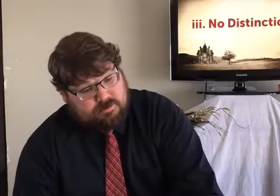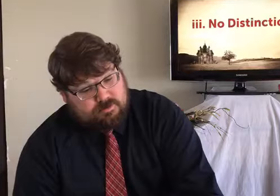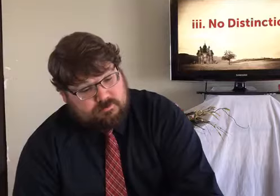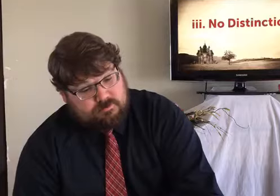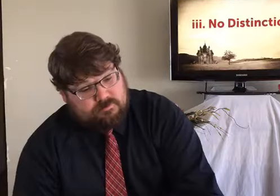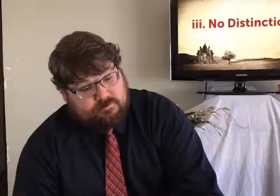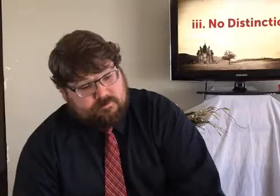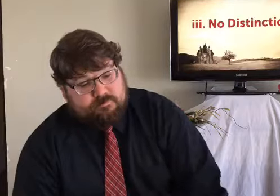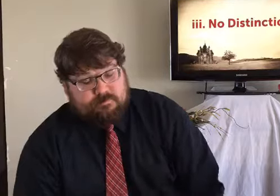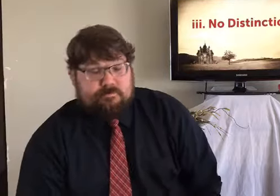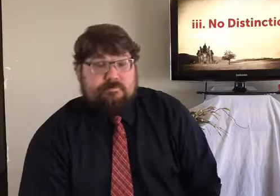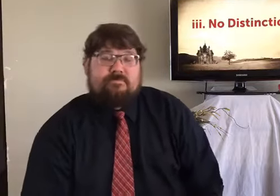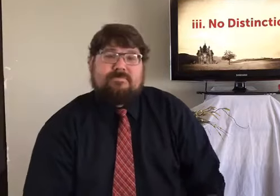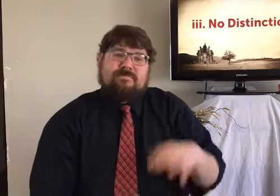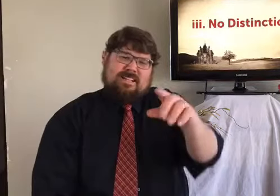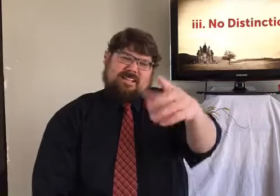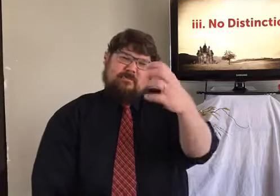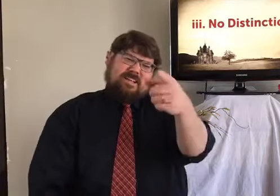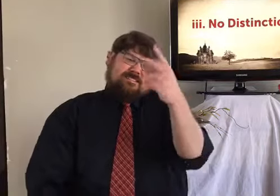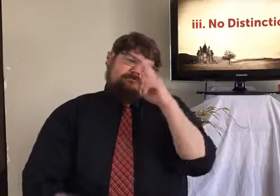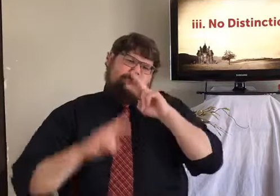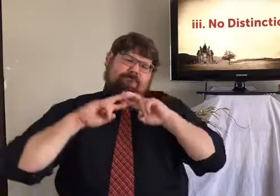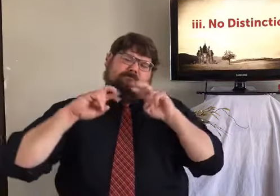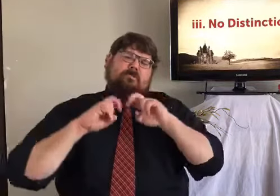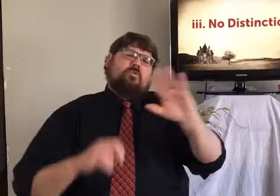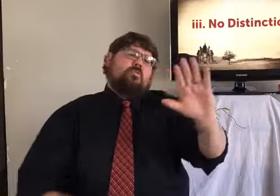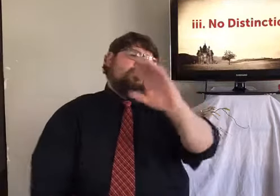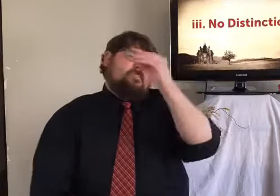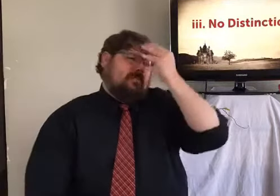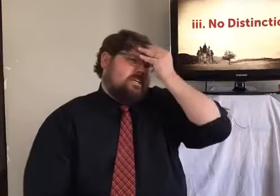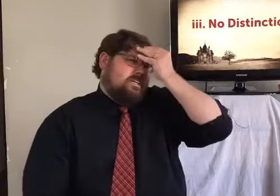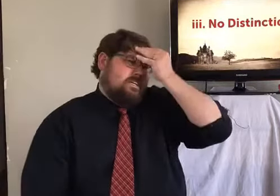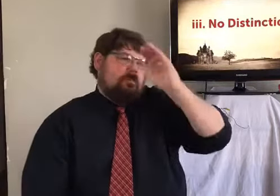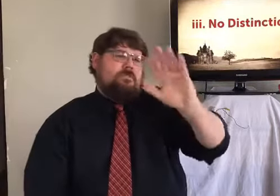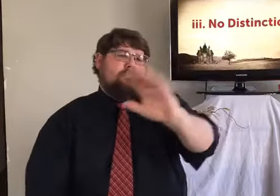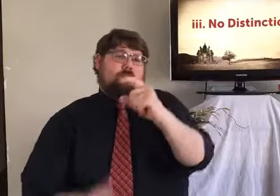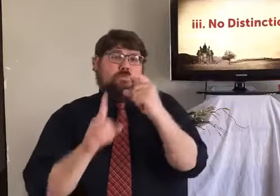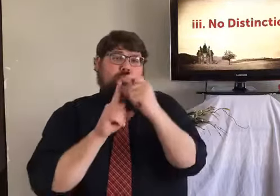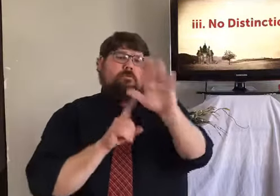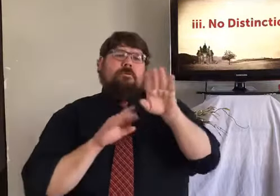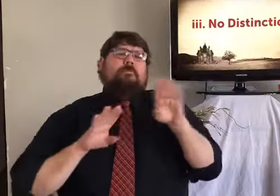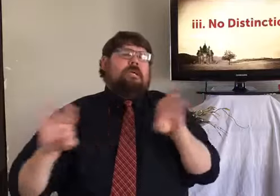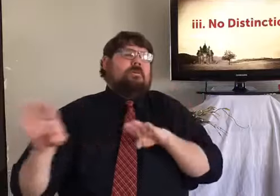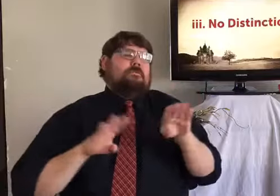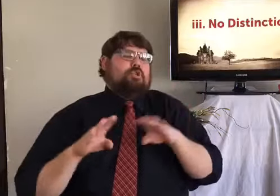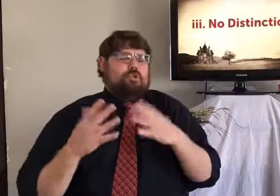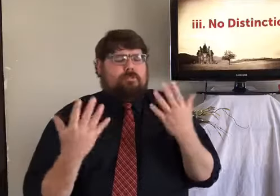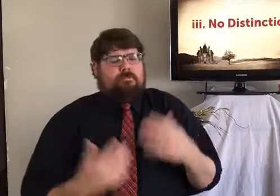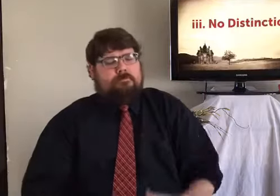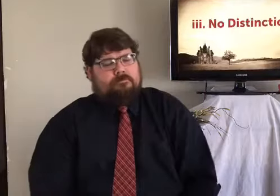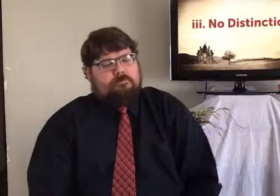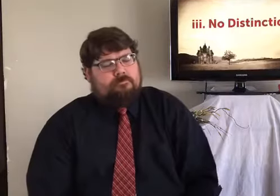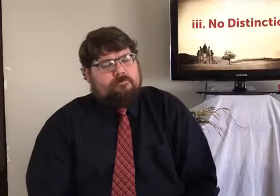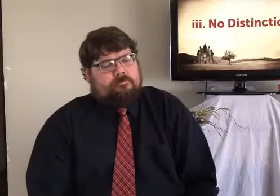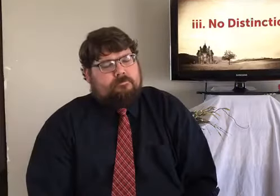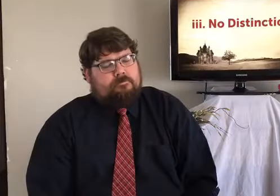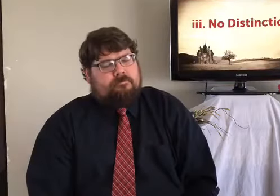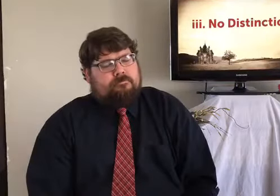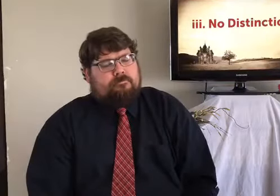difference between the world and this follower of Christ. I want you to think about your own thoughts, your own words